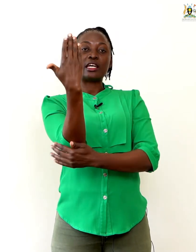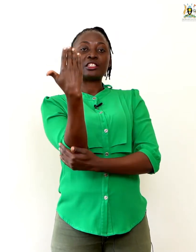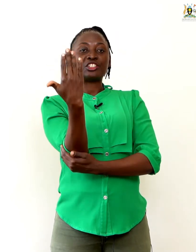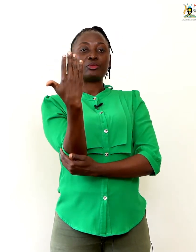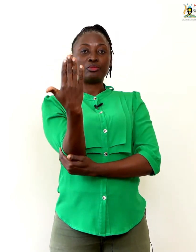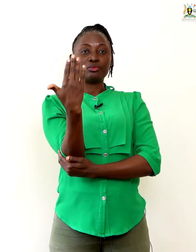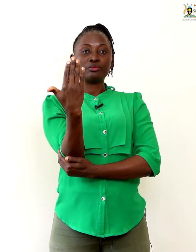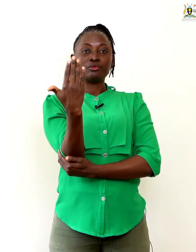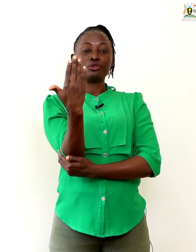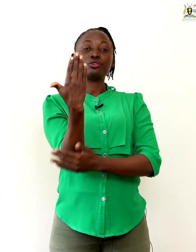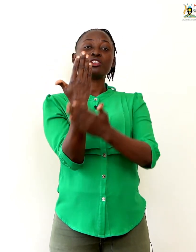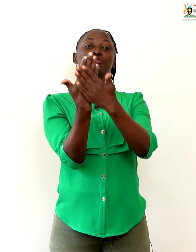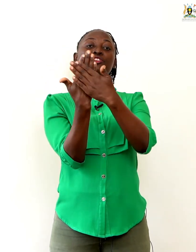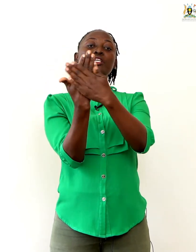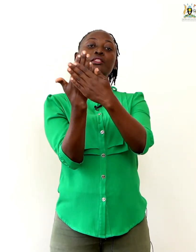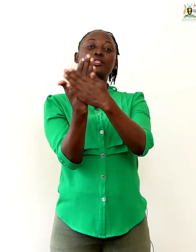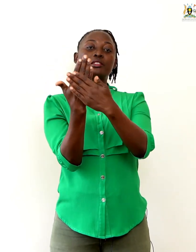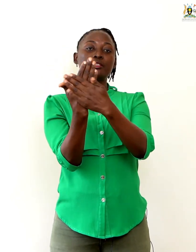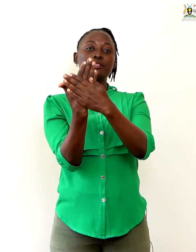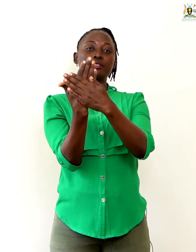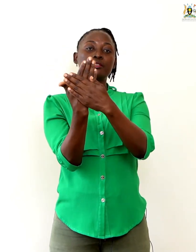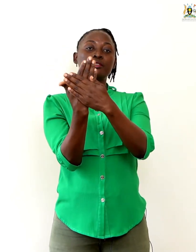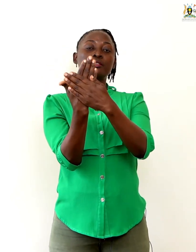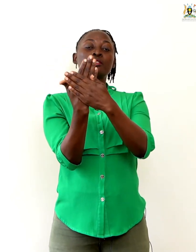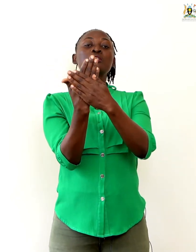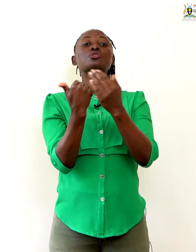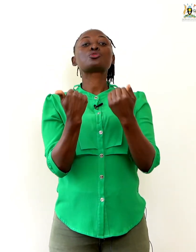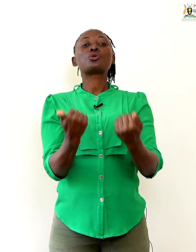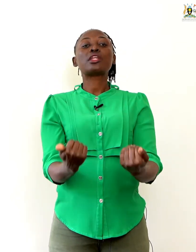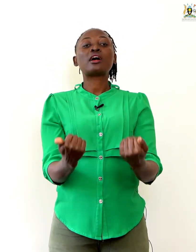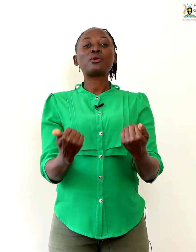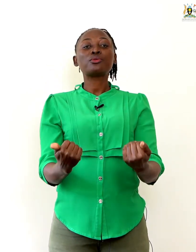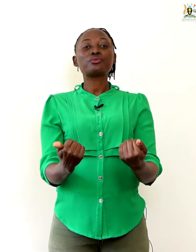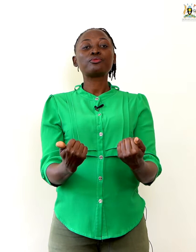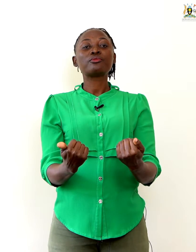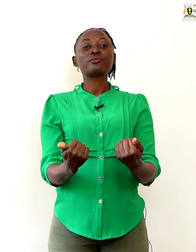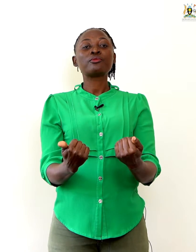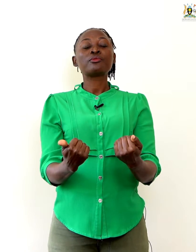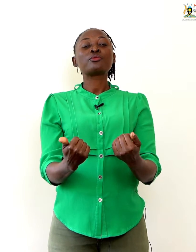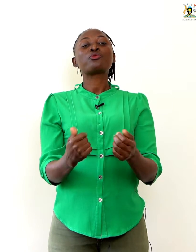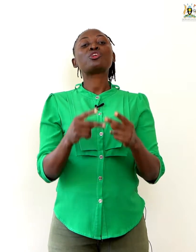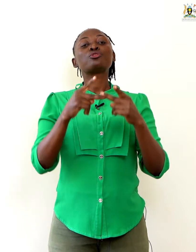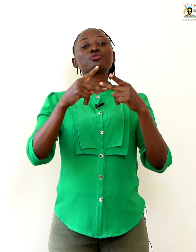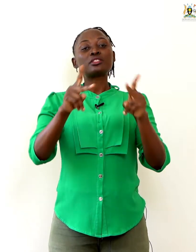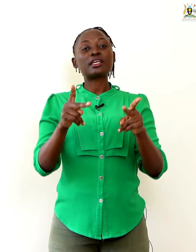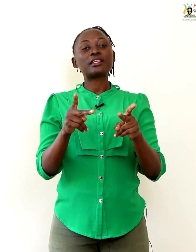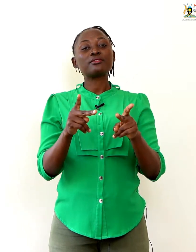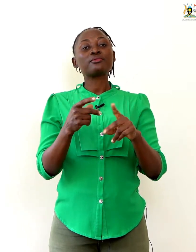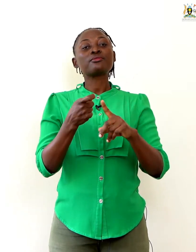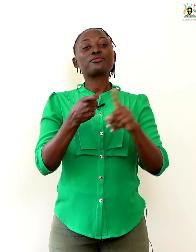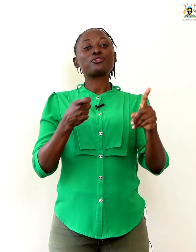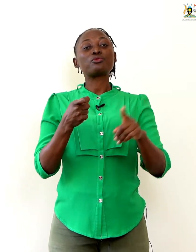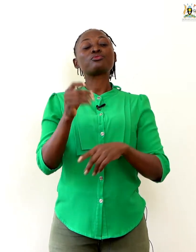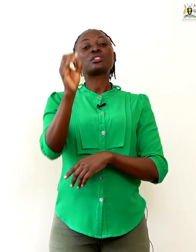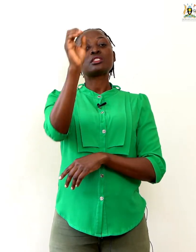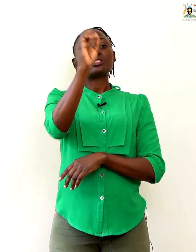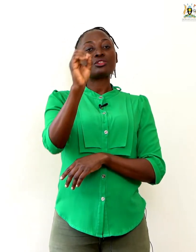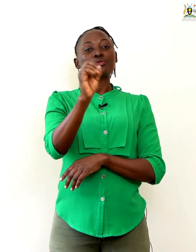hand shape. You don't need to change this. So now, we are going to start from 0